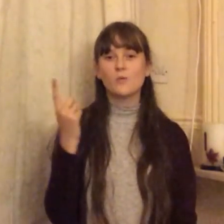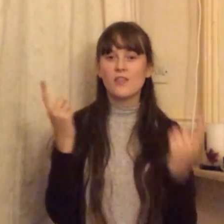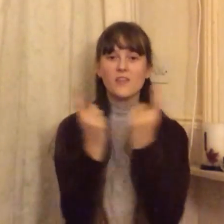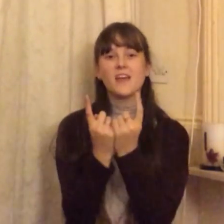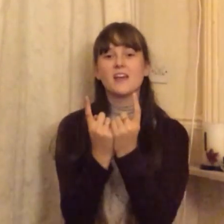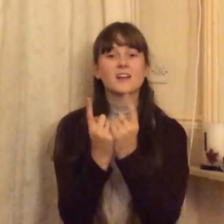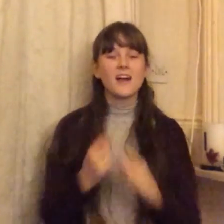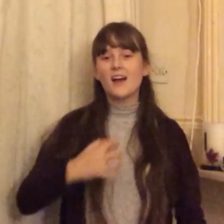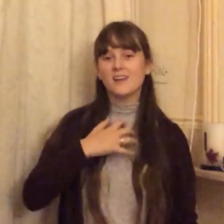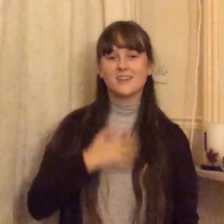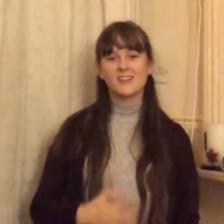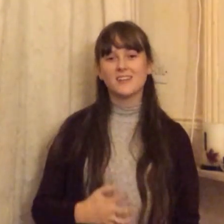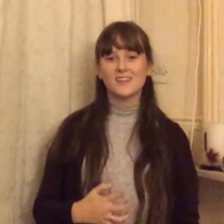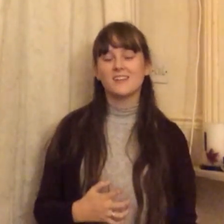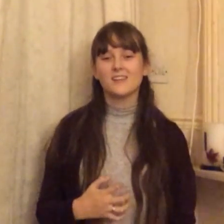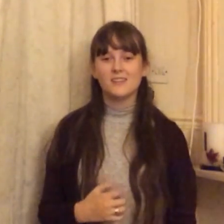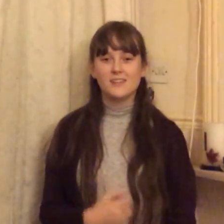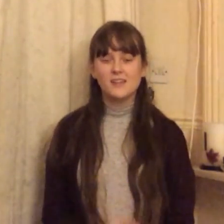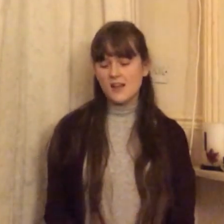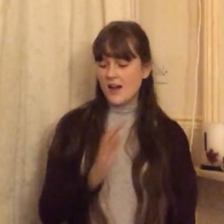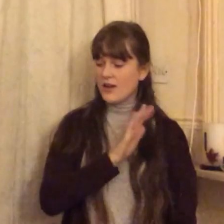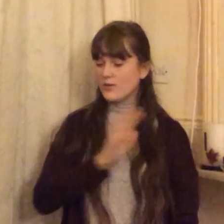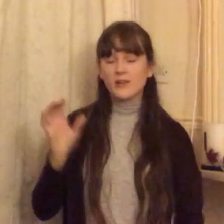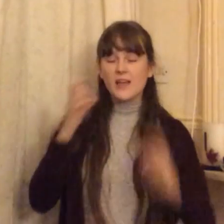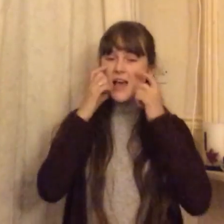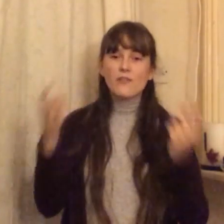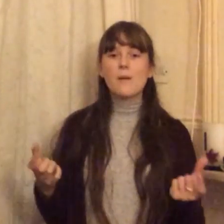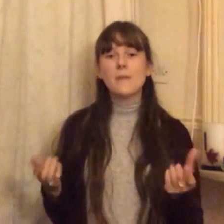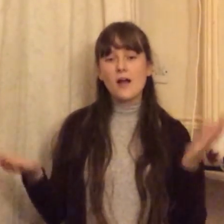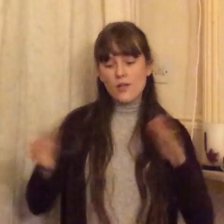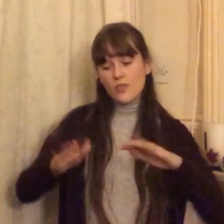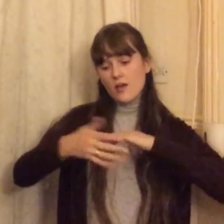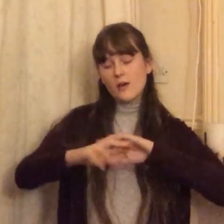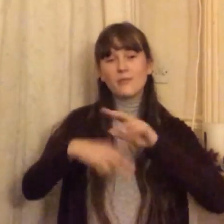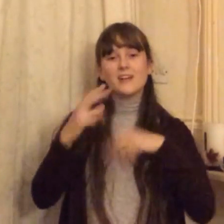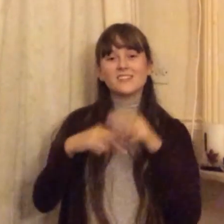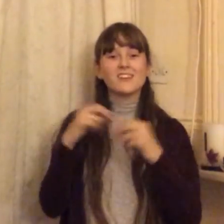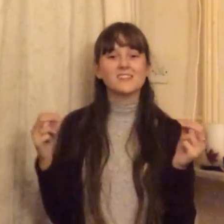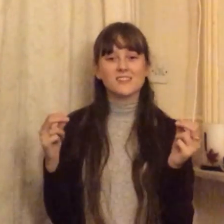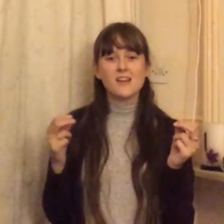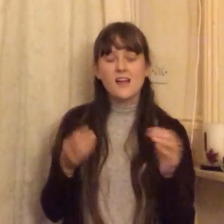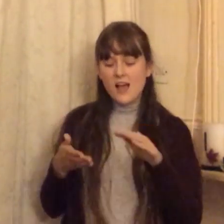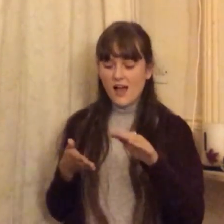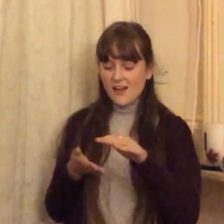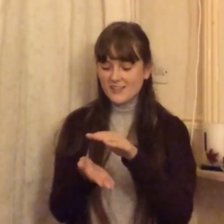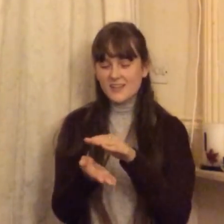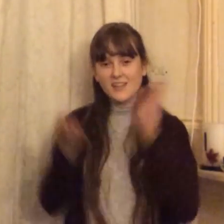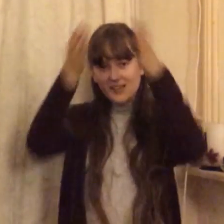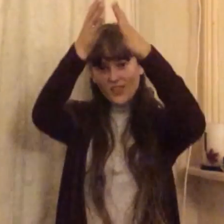one thing I need I don't care about the presents Underneath